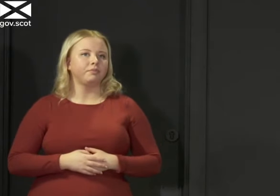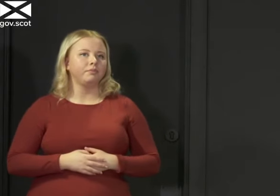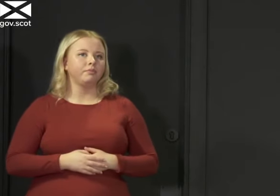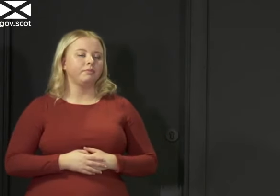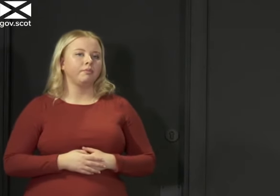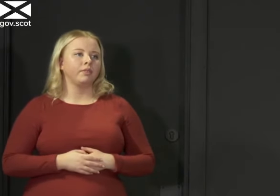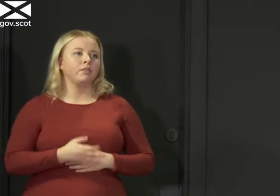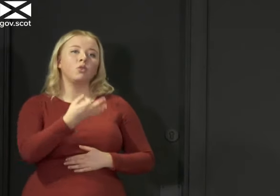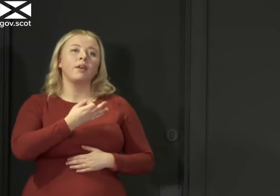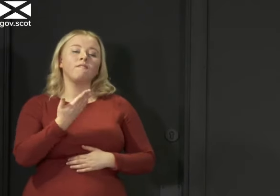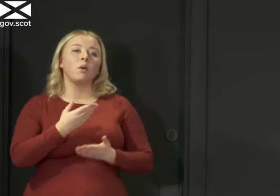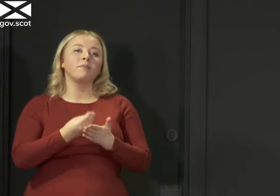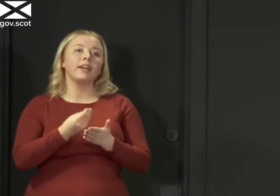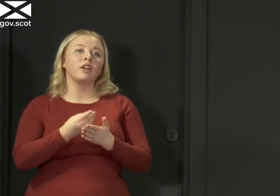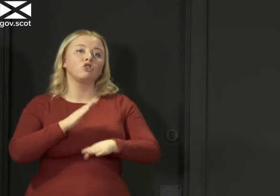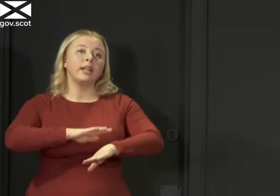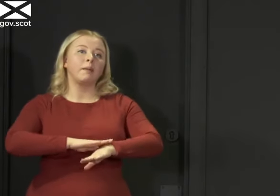Muir Dickey from the Financial Times.